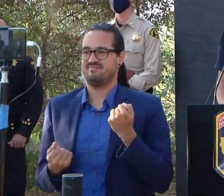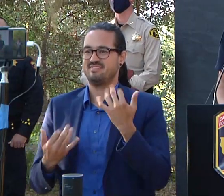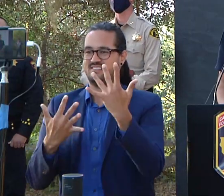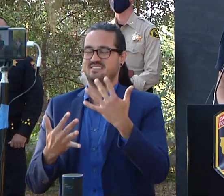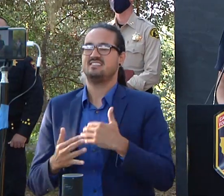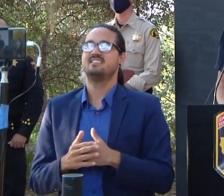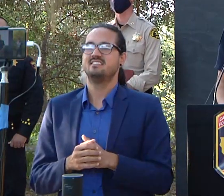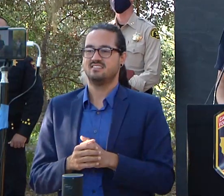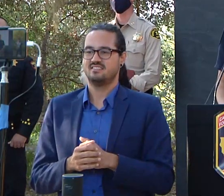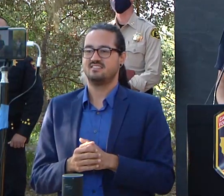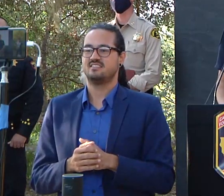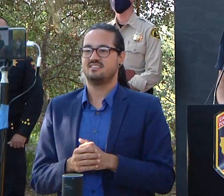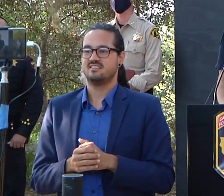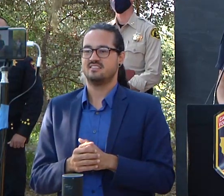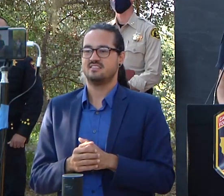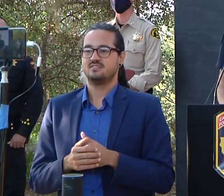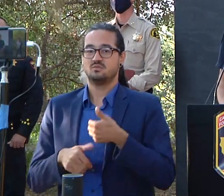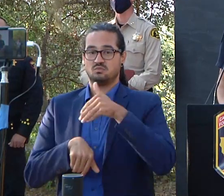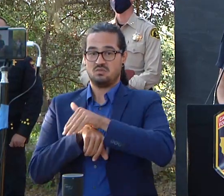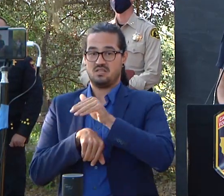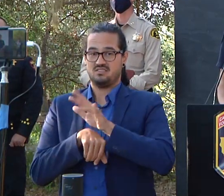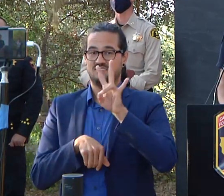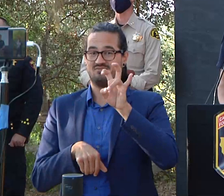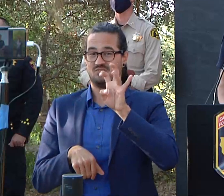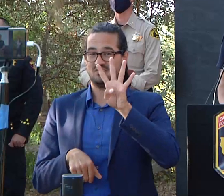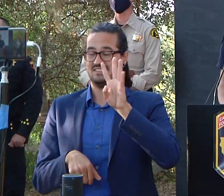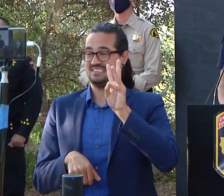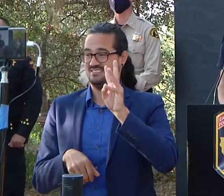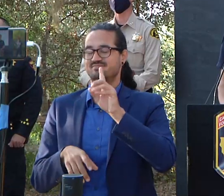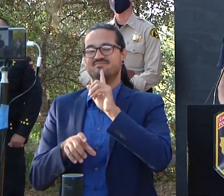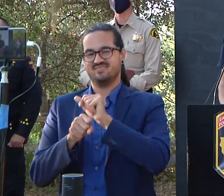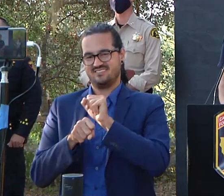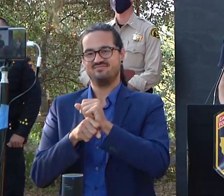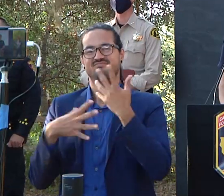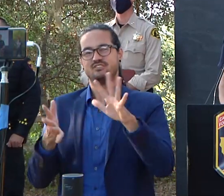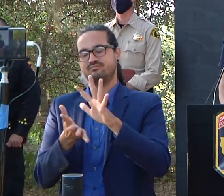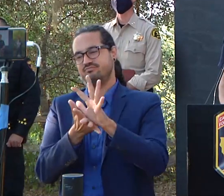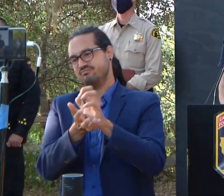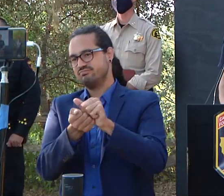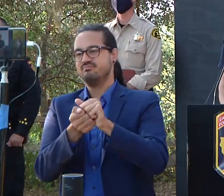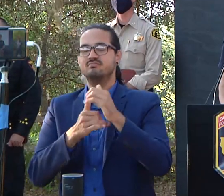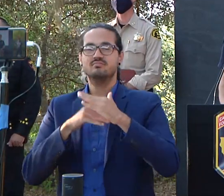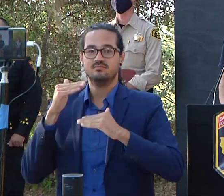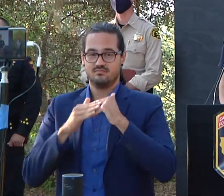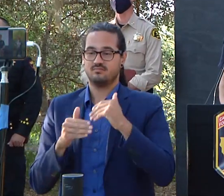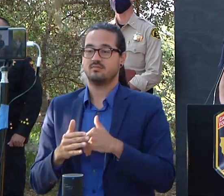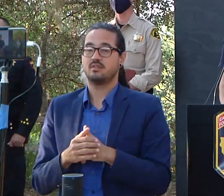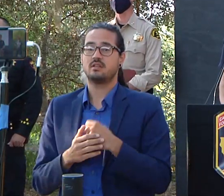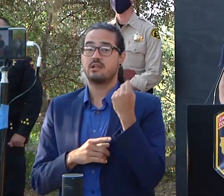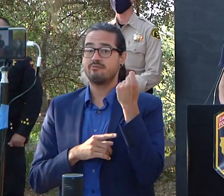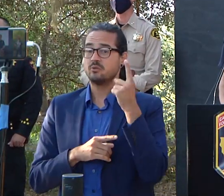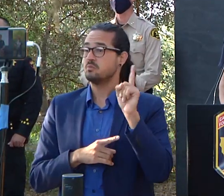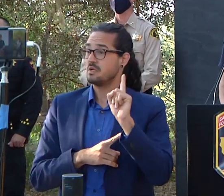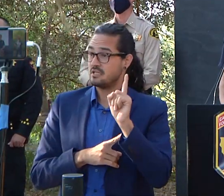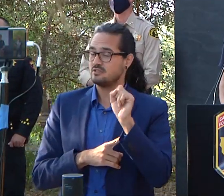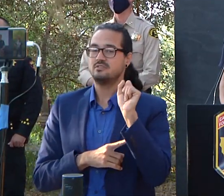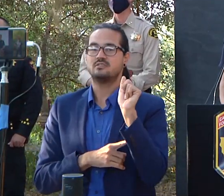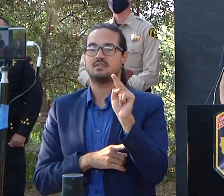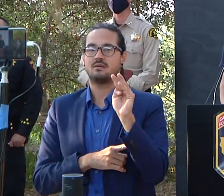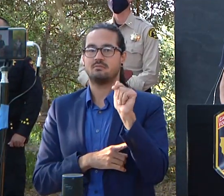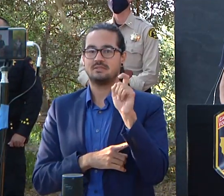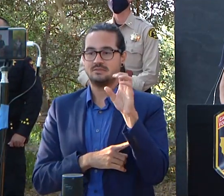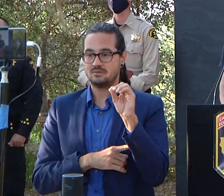structures have been destroyed in this incident of those 746 11 are in san mateo county and